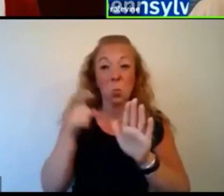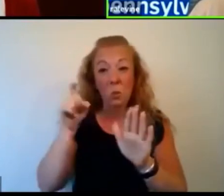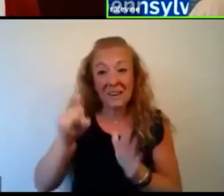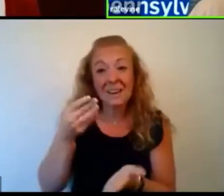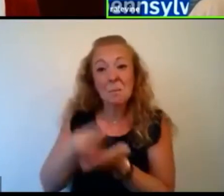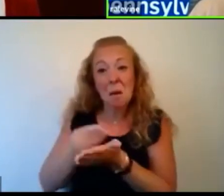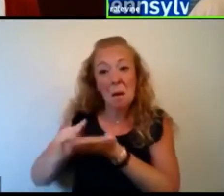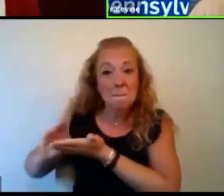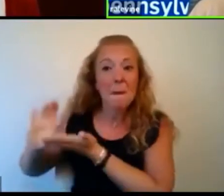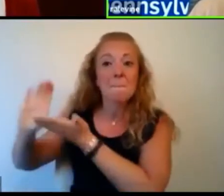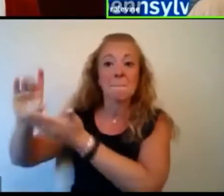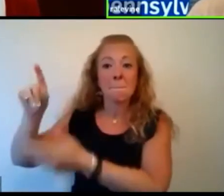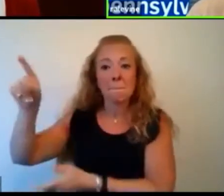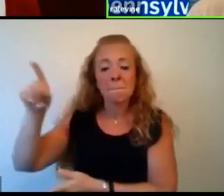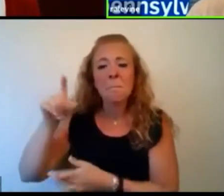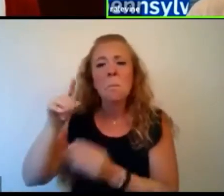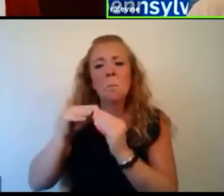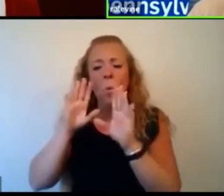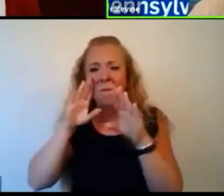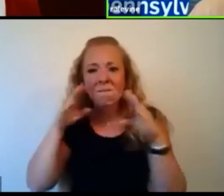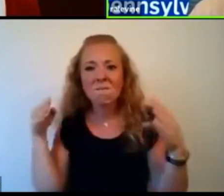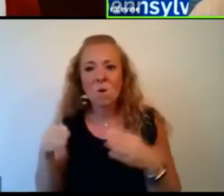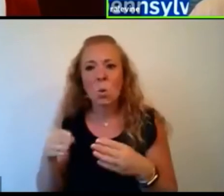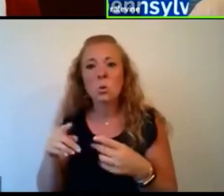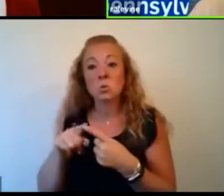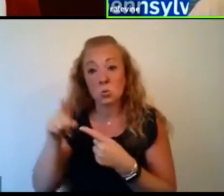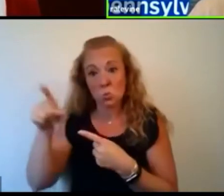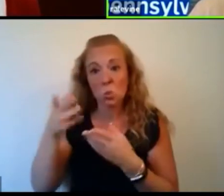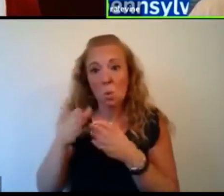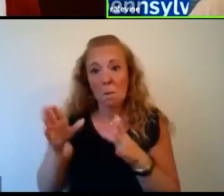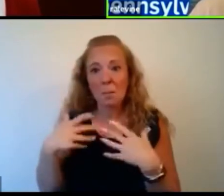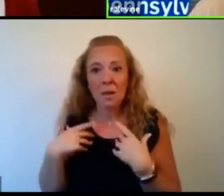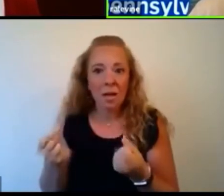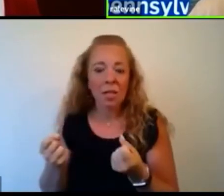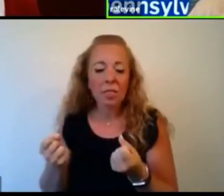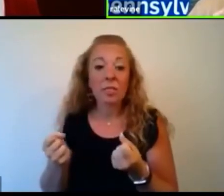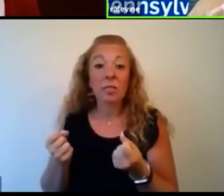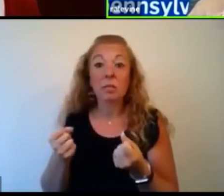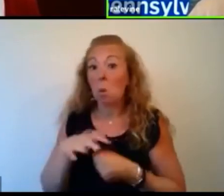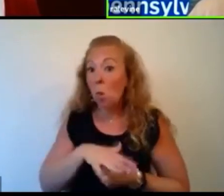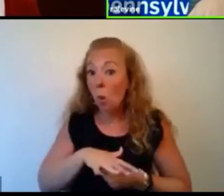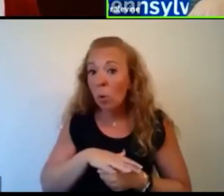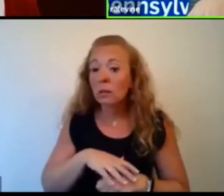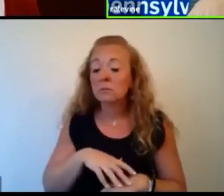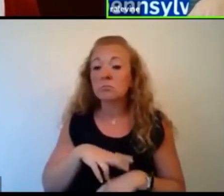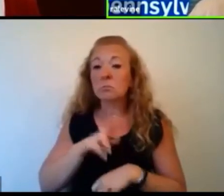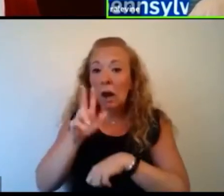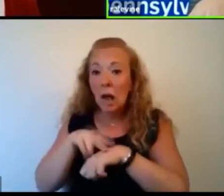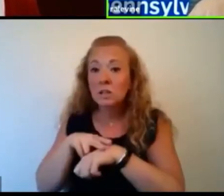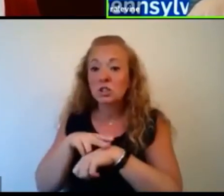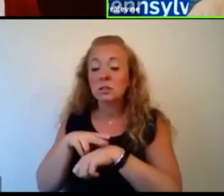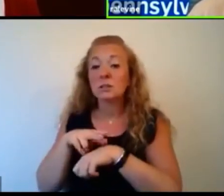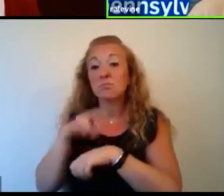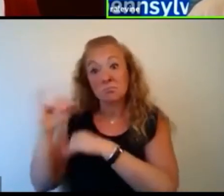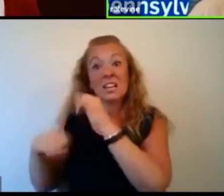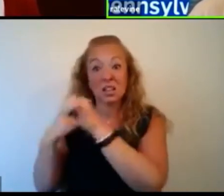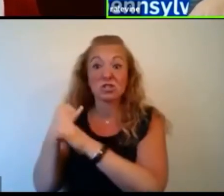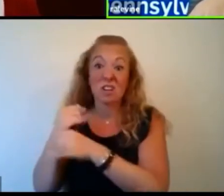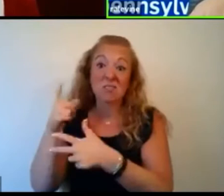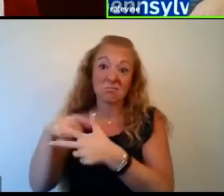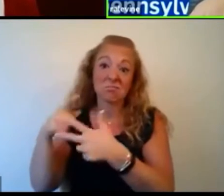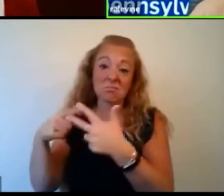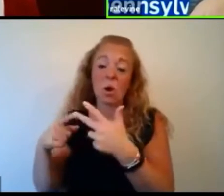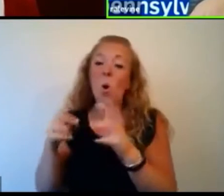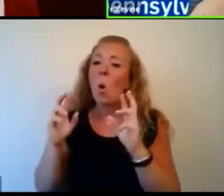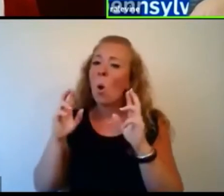and more concentration on public health locally, nationally, and internationally, hopefully